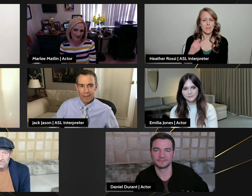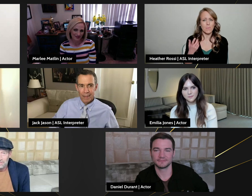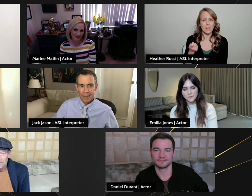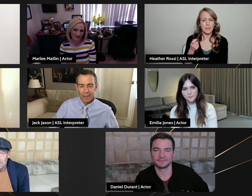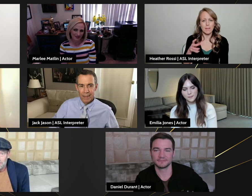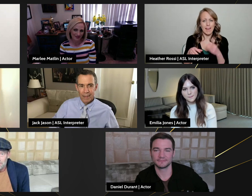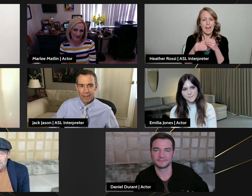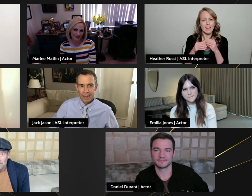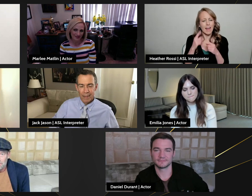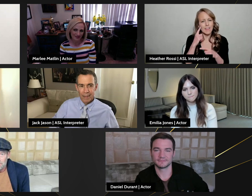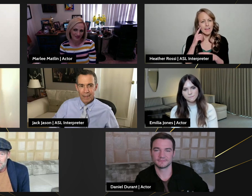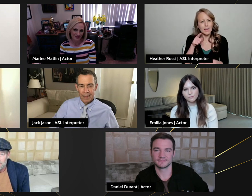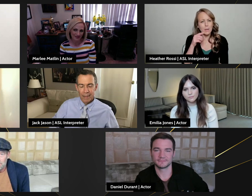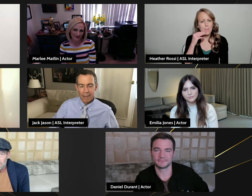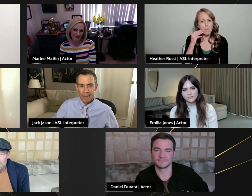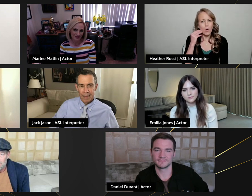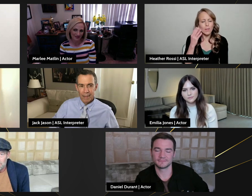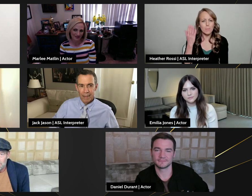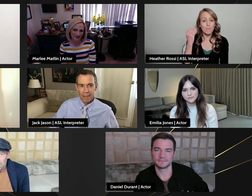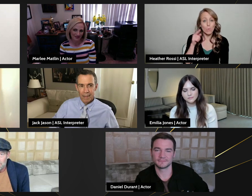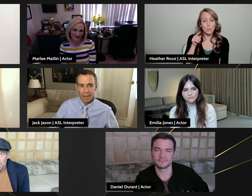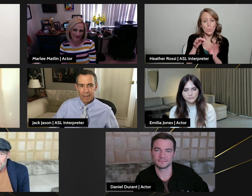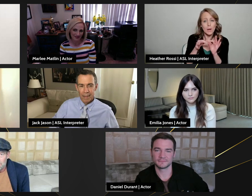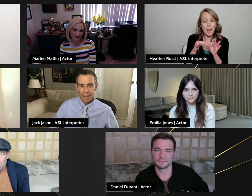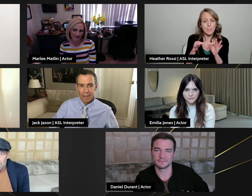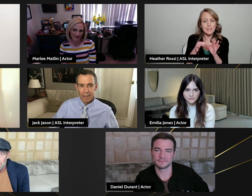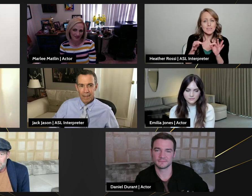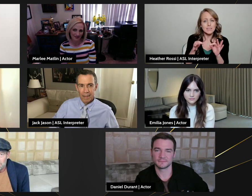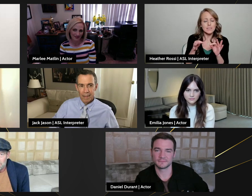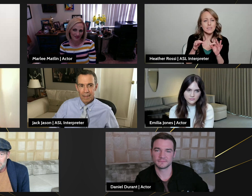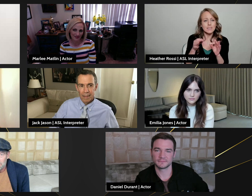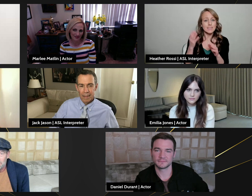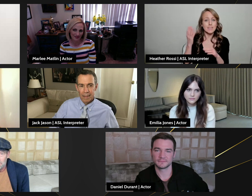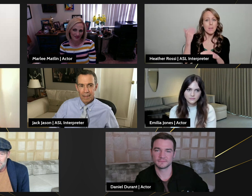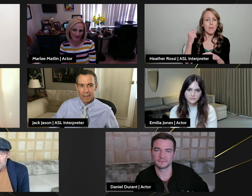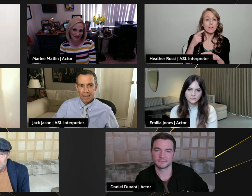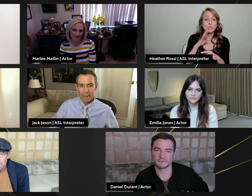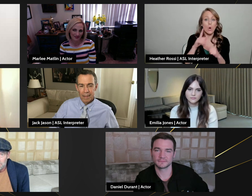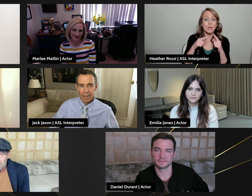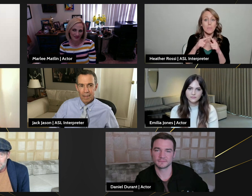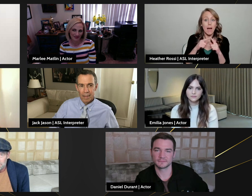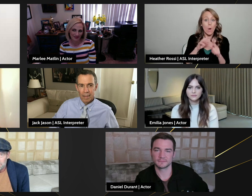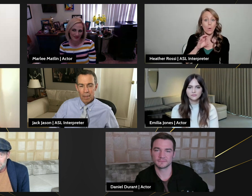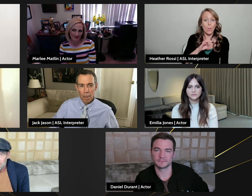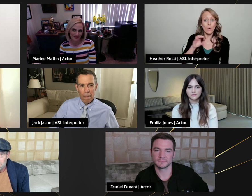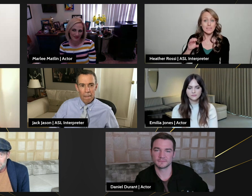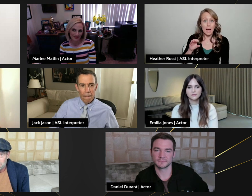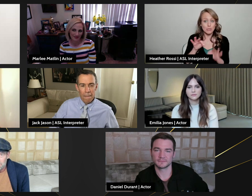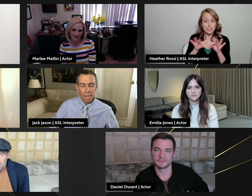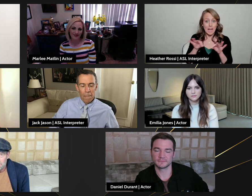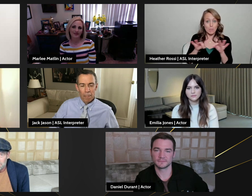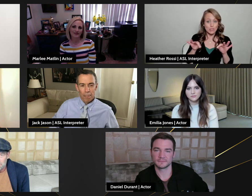I think, Marlee, you had a comment about in the past about just closed captioning being available on screens